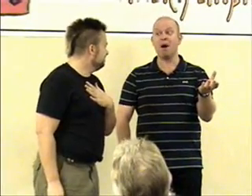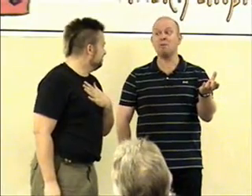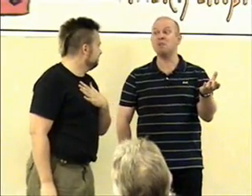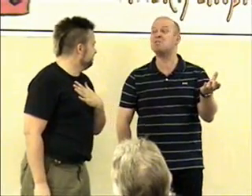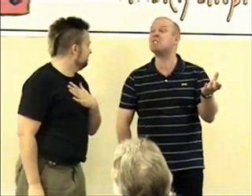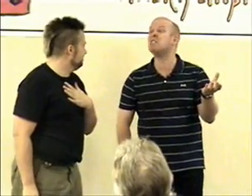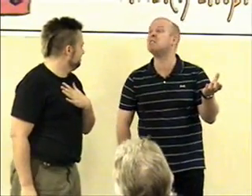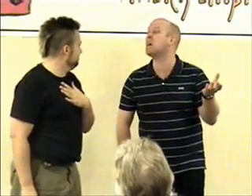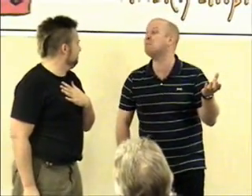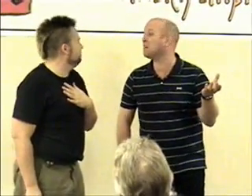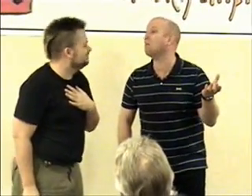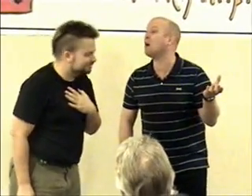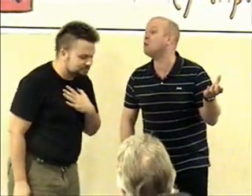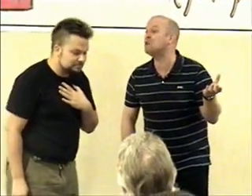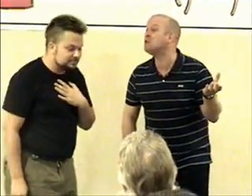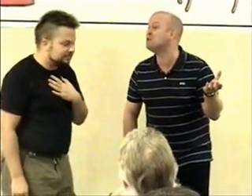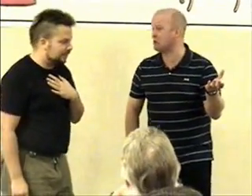Mommy used to say the same thing about you.